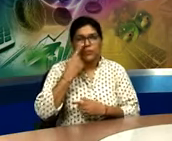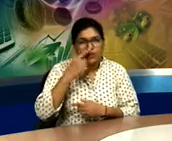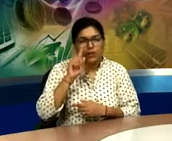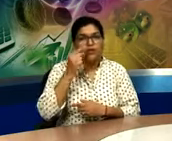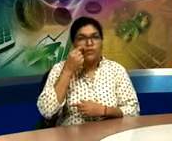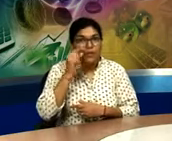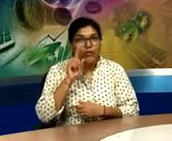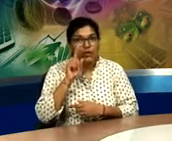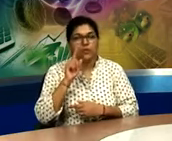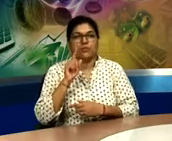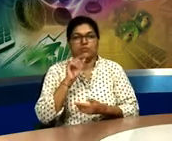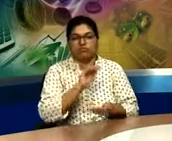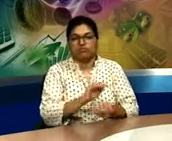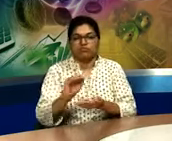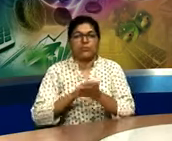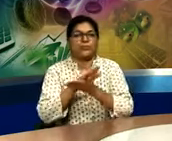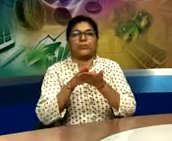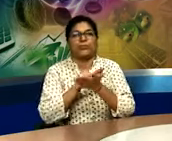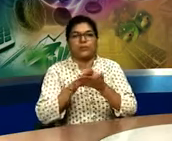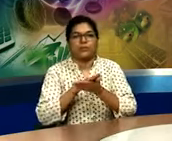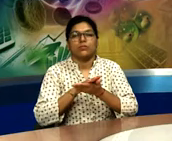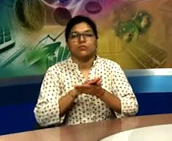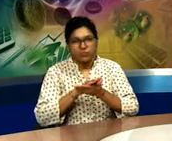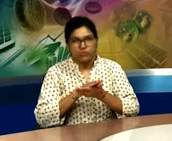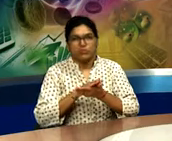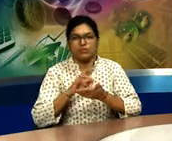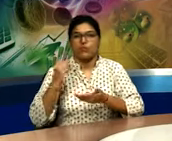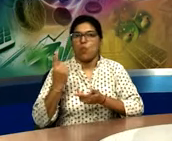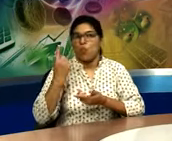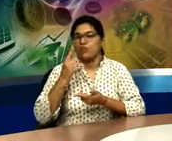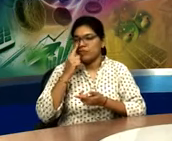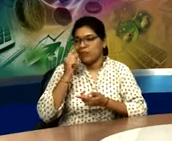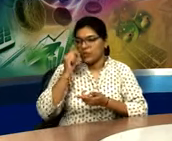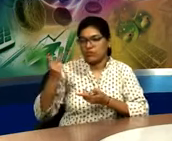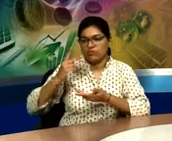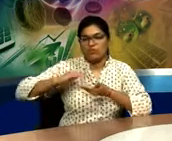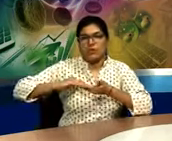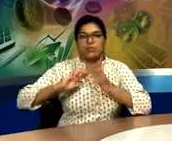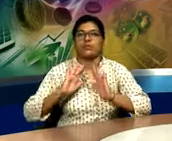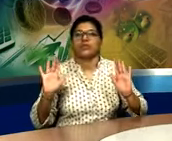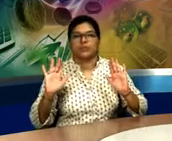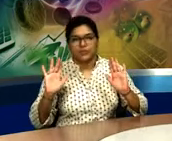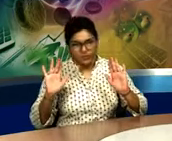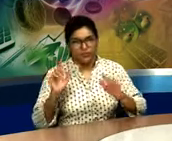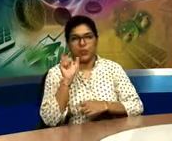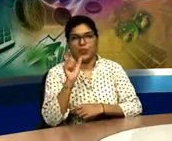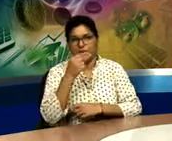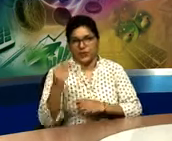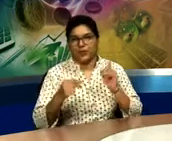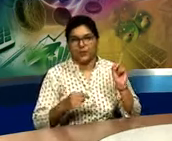This word is childless, when a couple doesn't